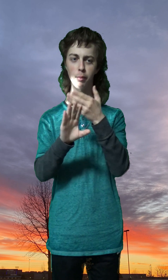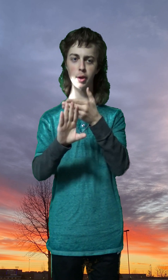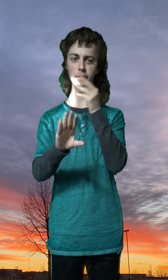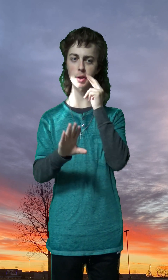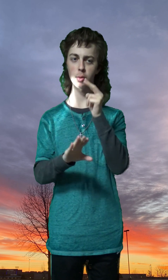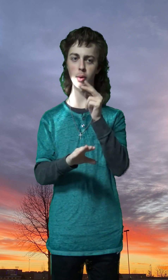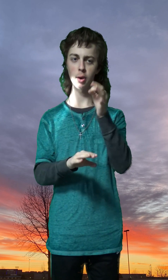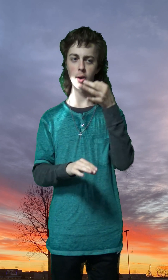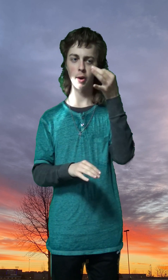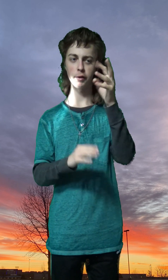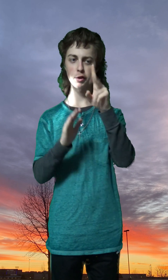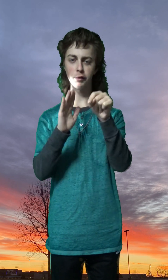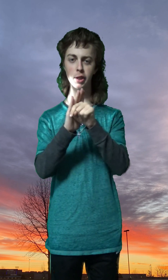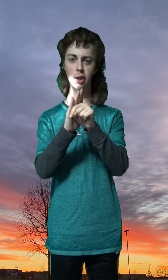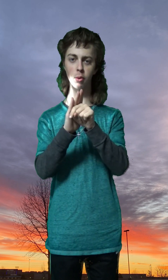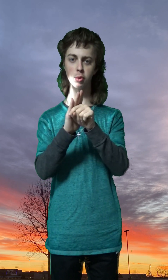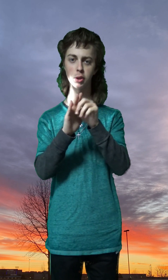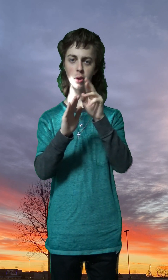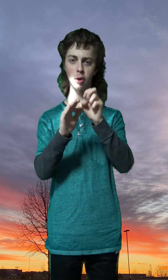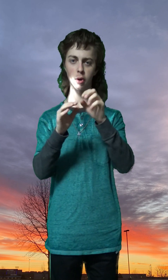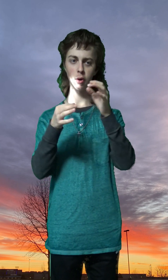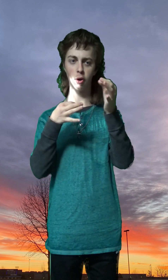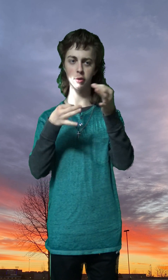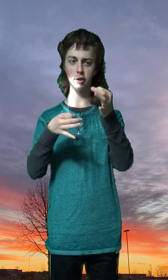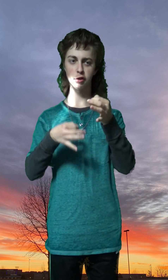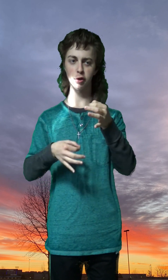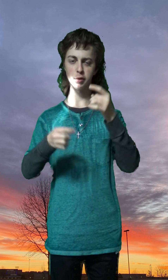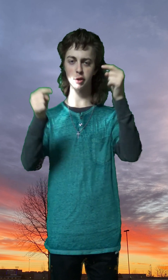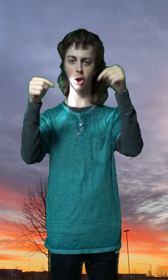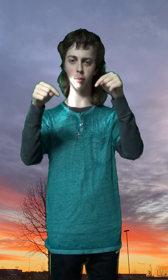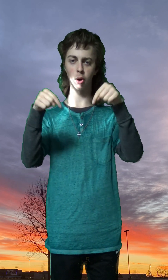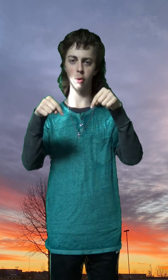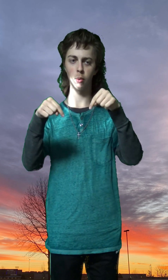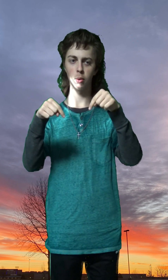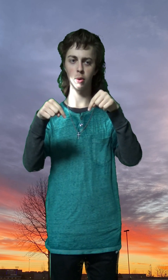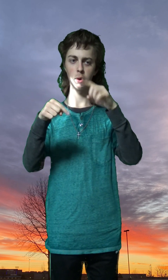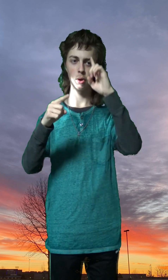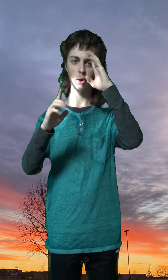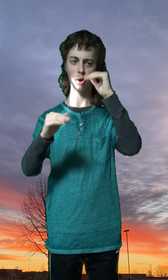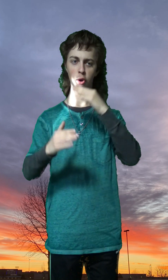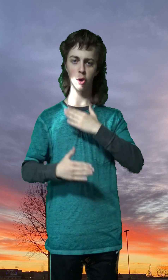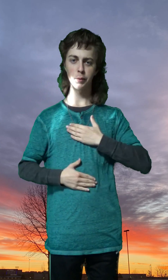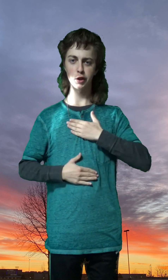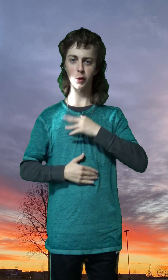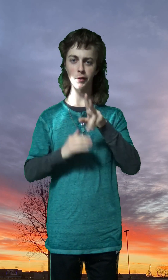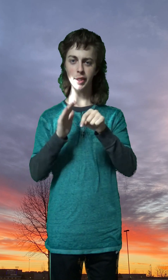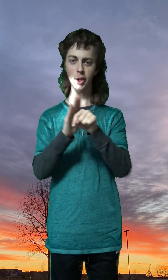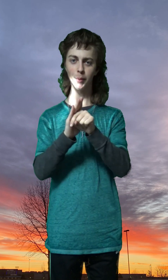preview of future videos are in the description down below Hope you enjoyed the video!